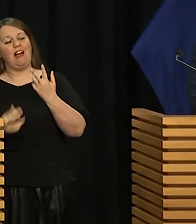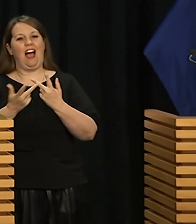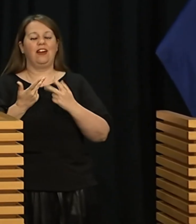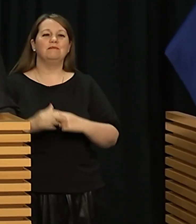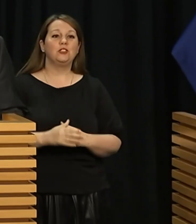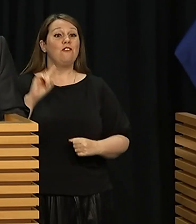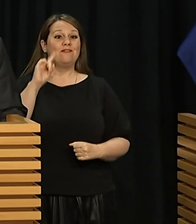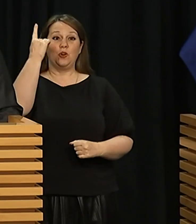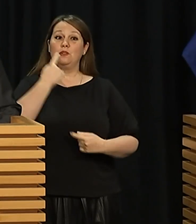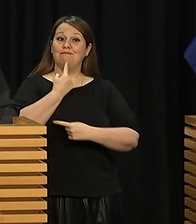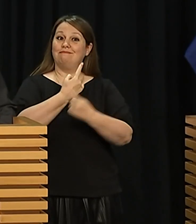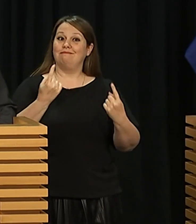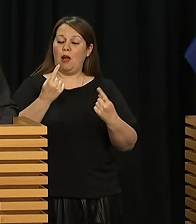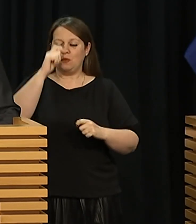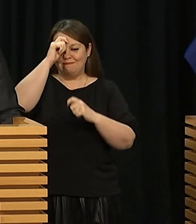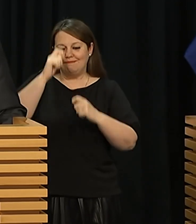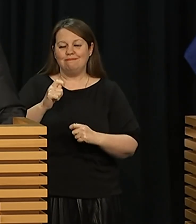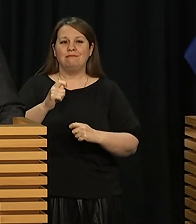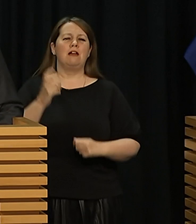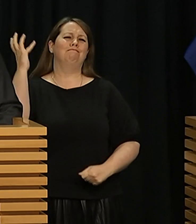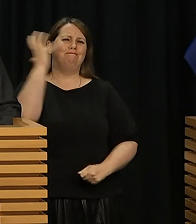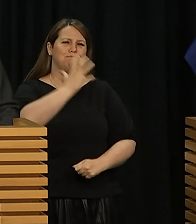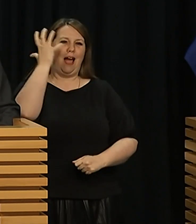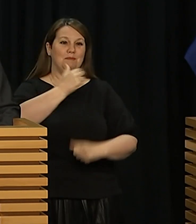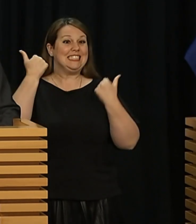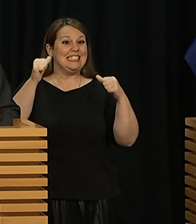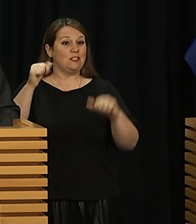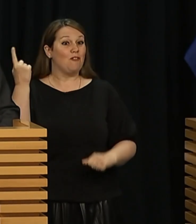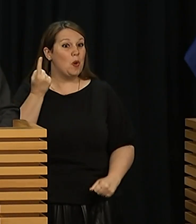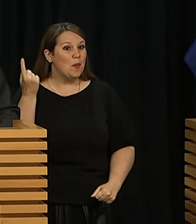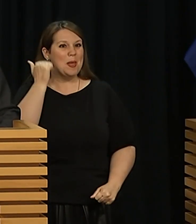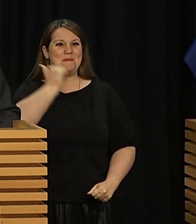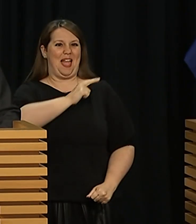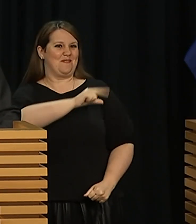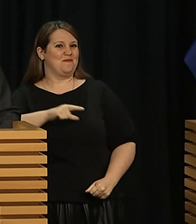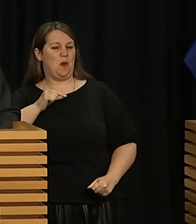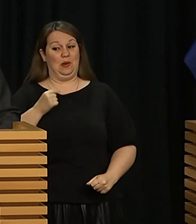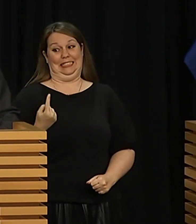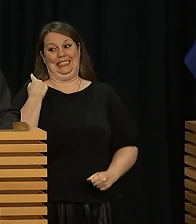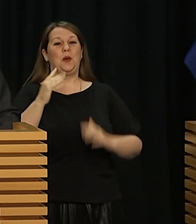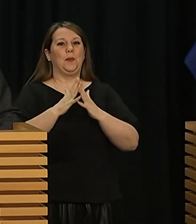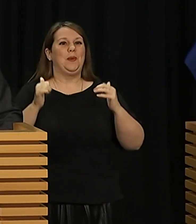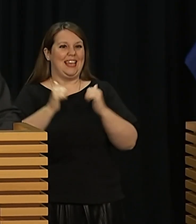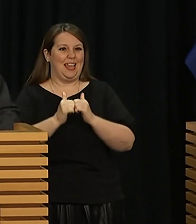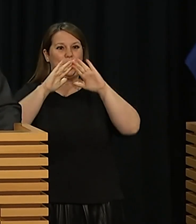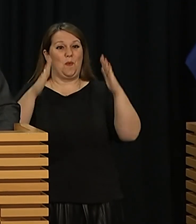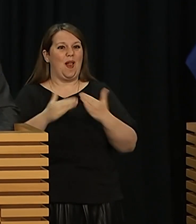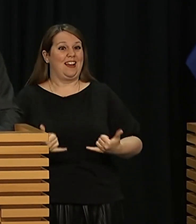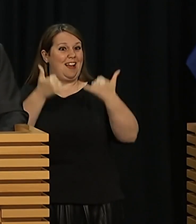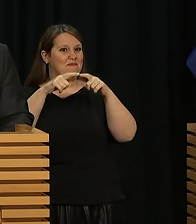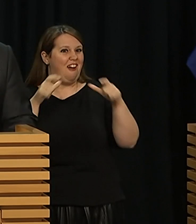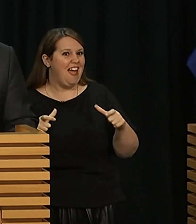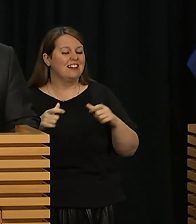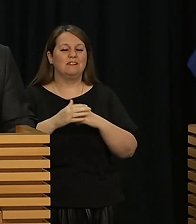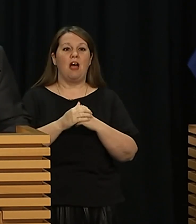First up today, I do want to acknowledge the outstanding success of the Black Ferns at the Rugby World Cup final over the weekend. I